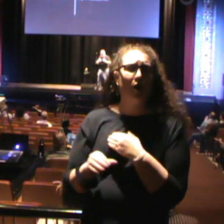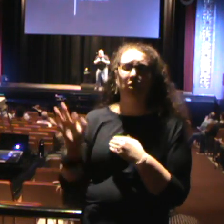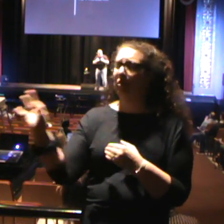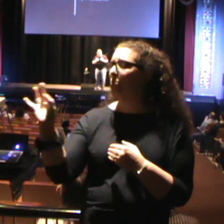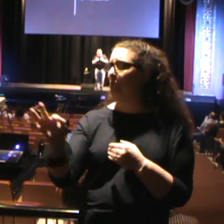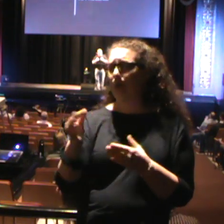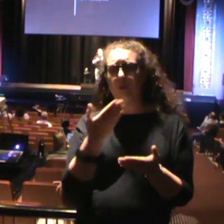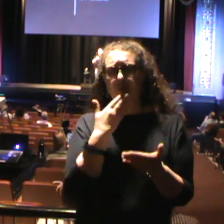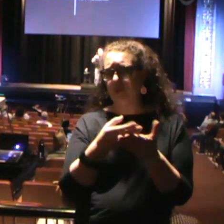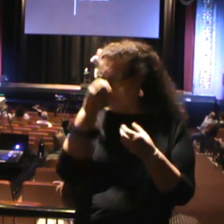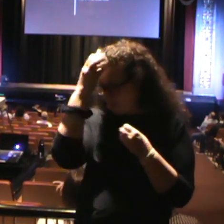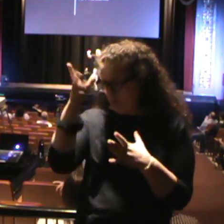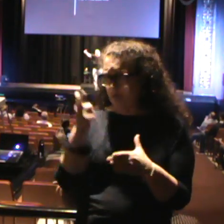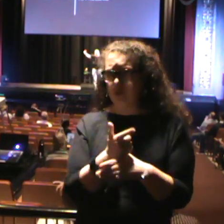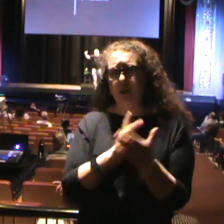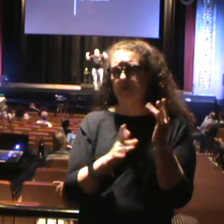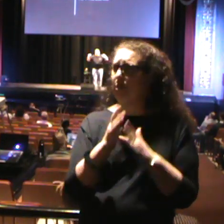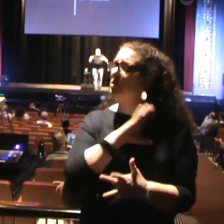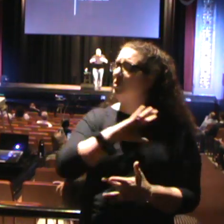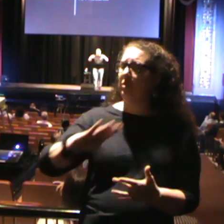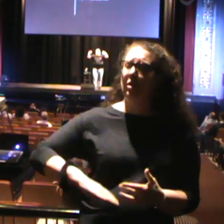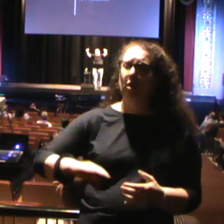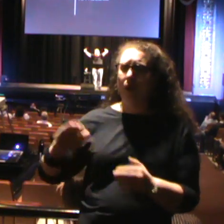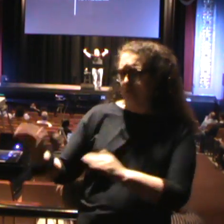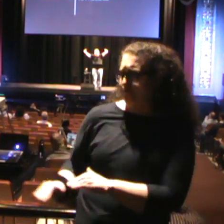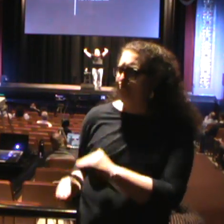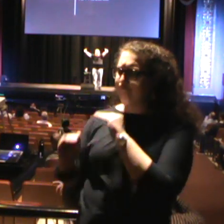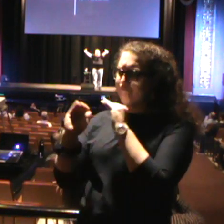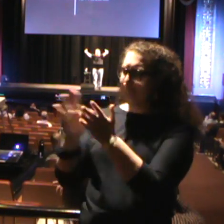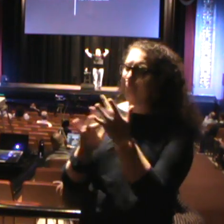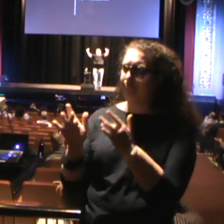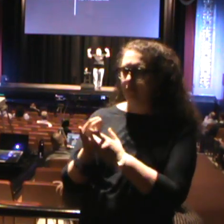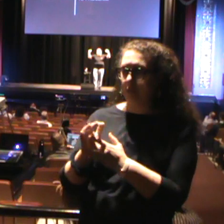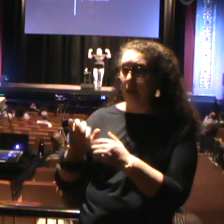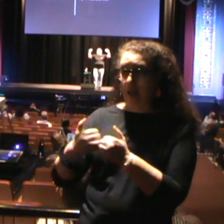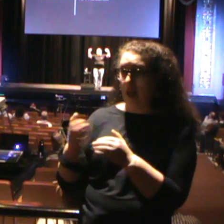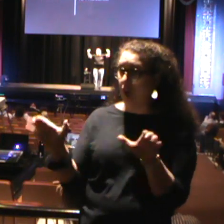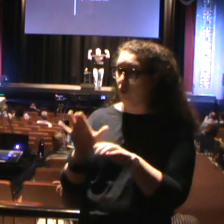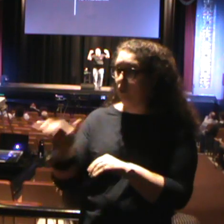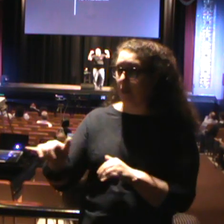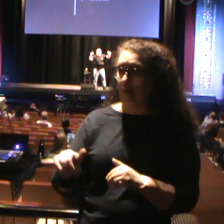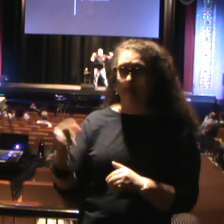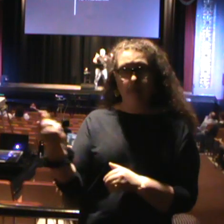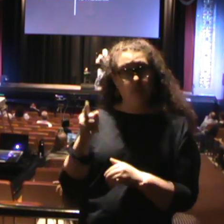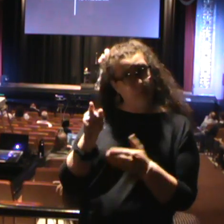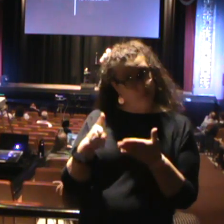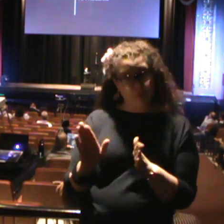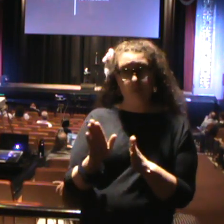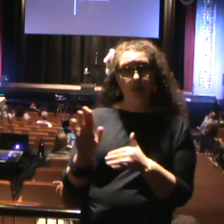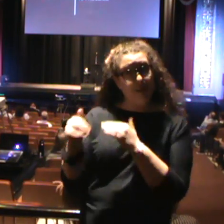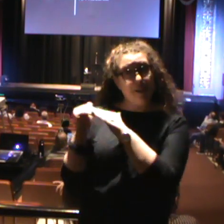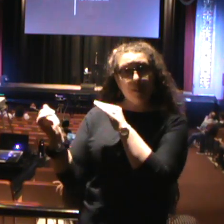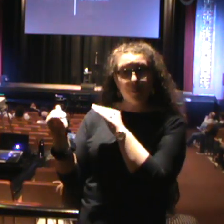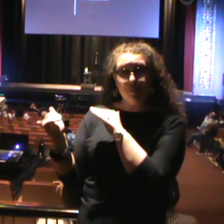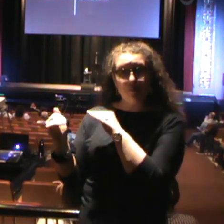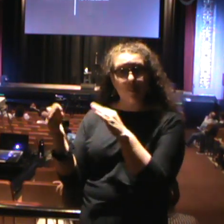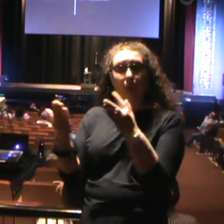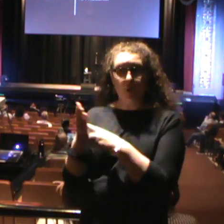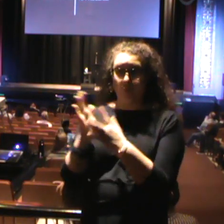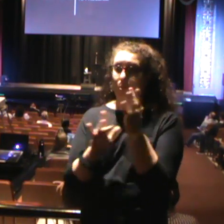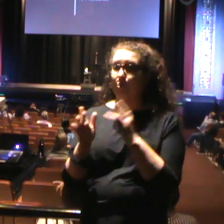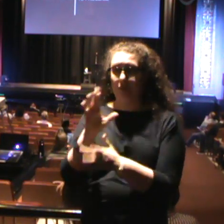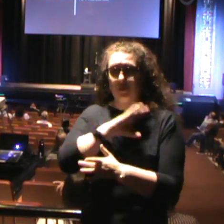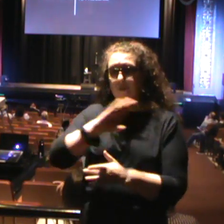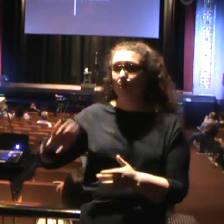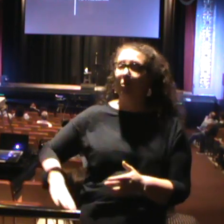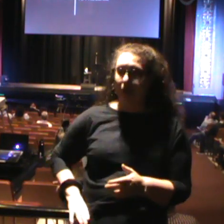good news of the gospel of Jesus Christ, to make him known. And how do we make him known? There's only one way to heaven, and that is through the name of